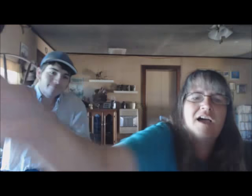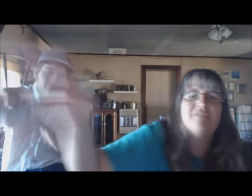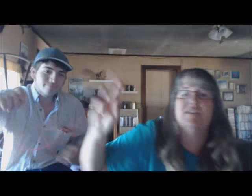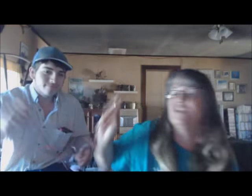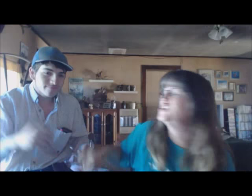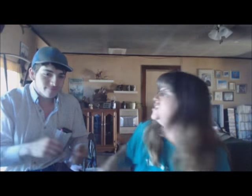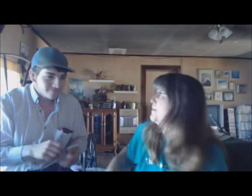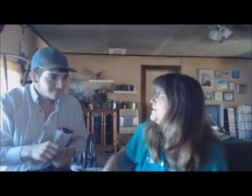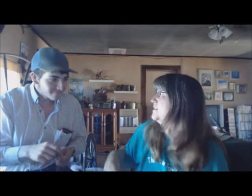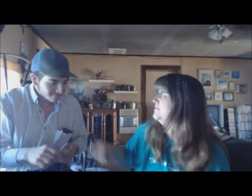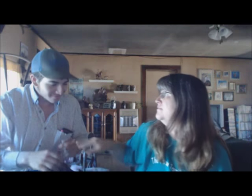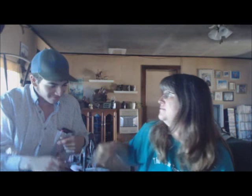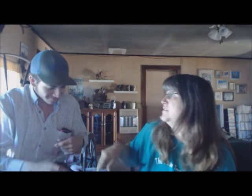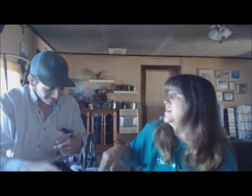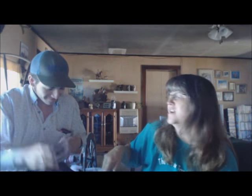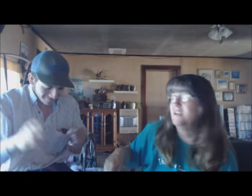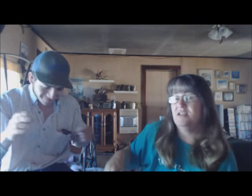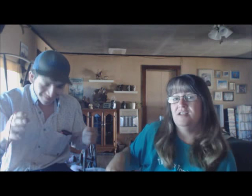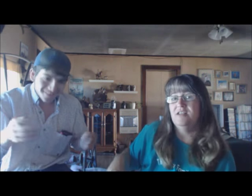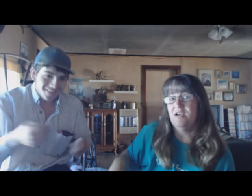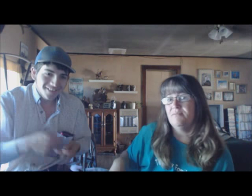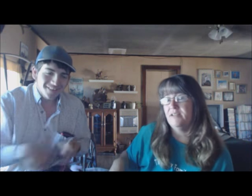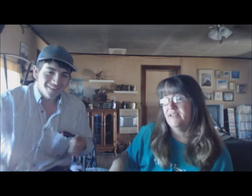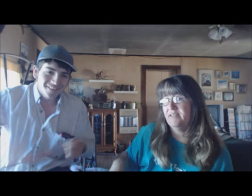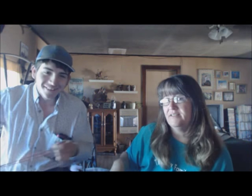did a live thing. Stop it. Not playing.